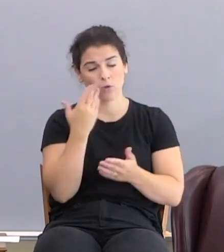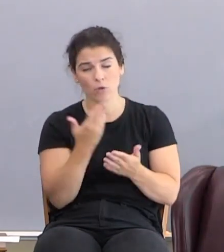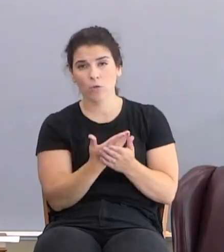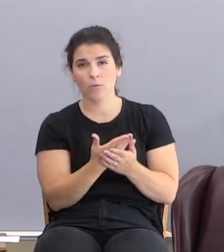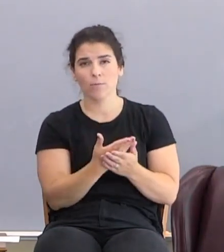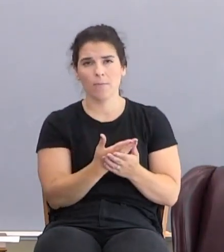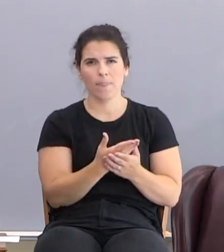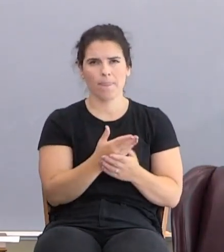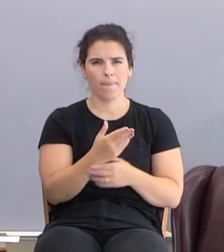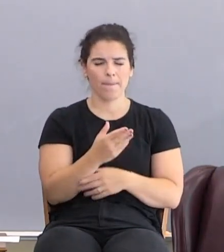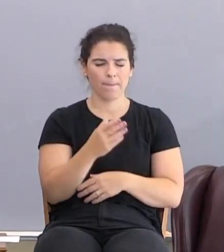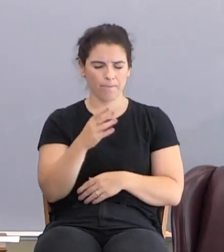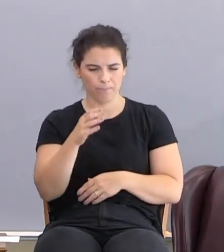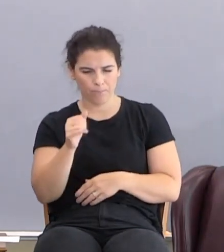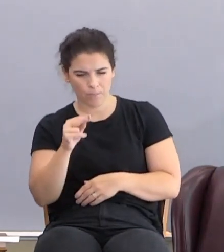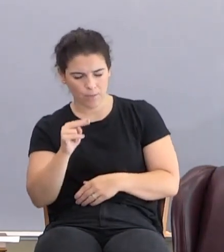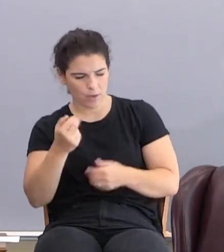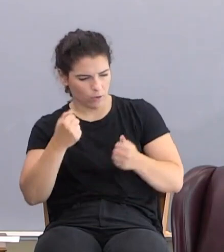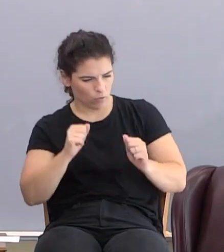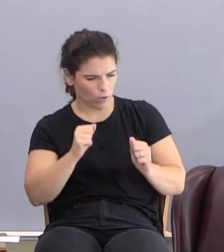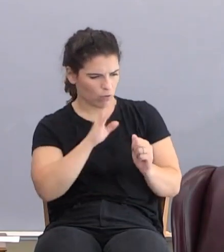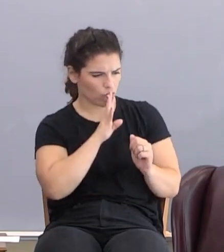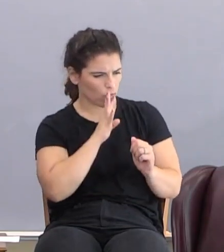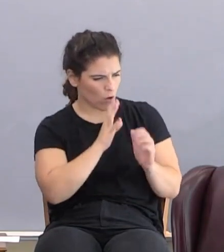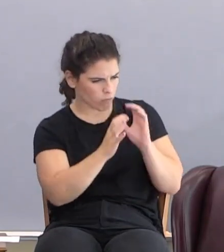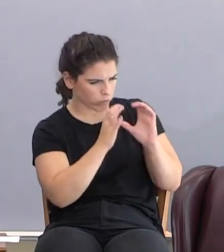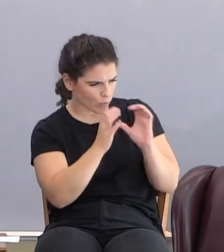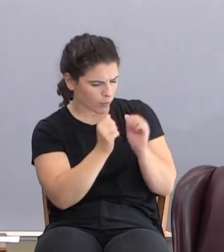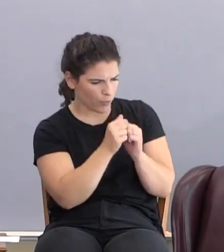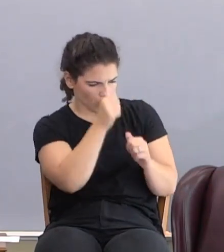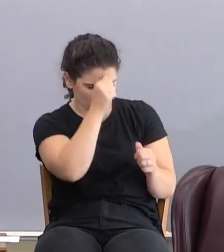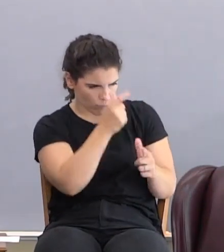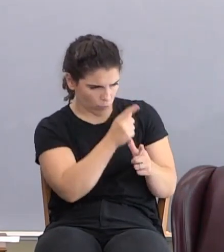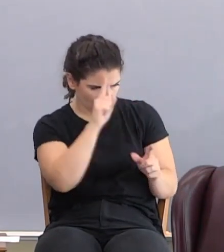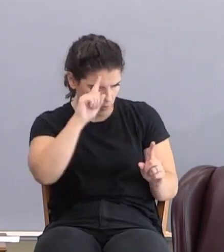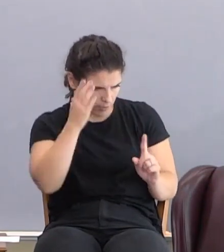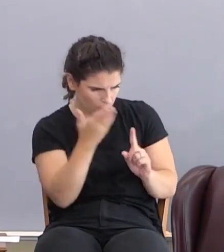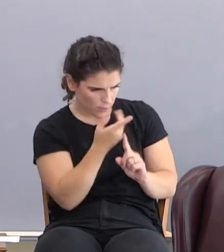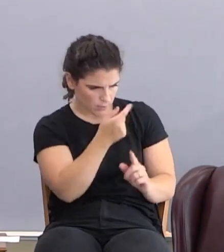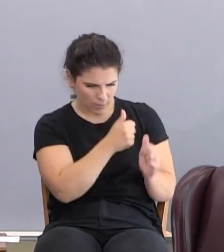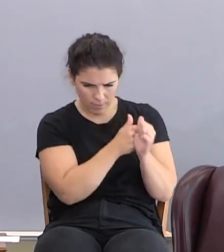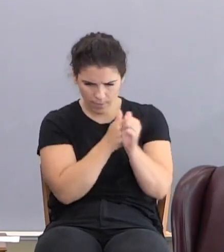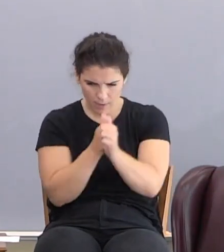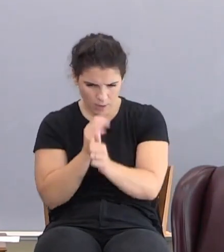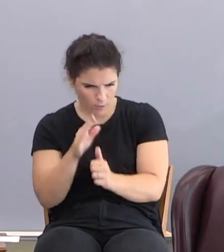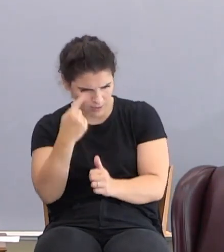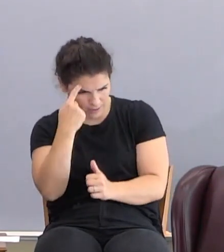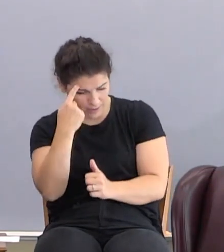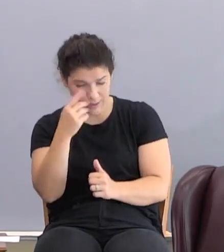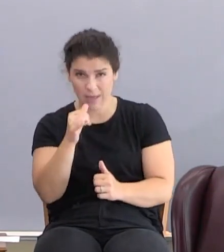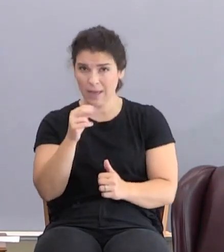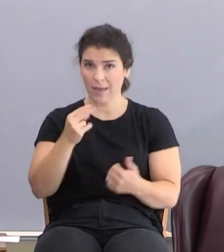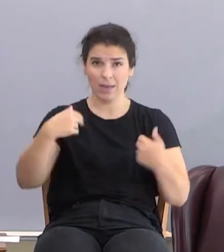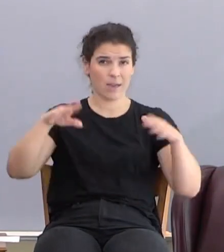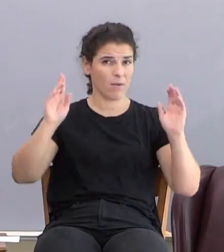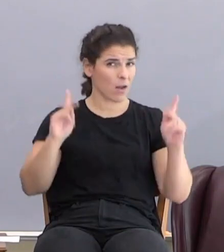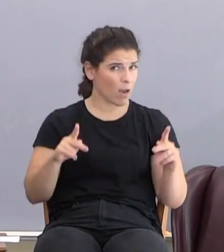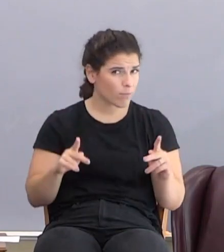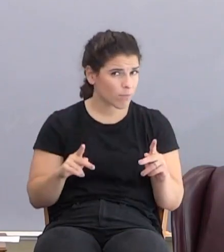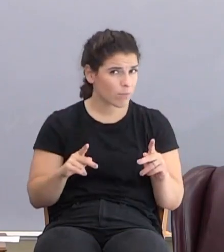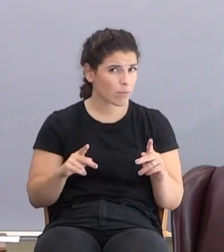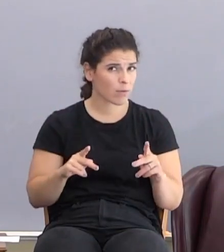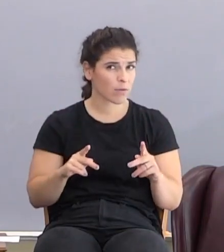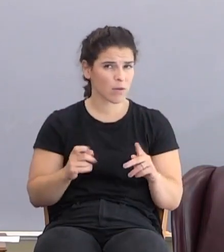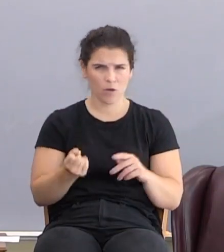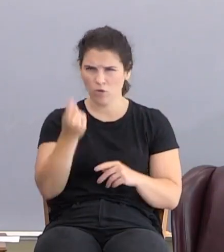So he's going to talk to his brother. He's going to try to persuade him to follow his thinking. Cain hasn't given up. He hasn't got